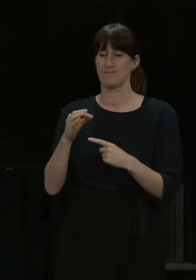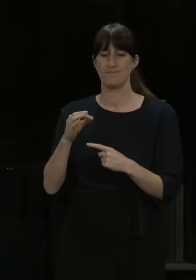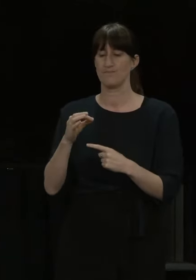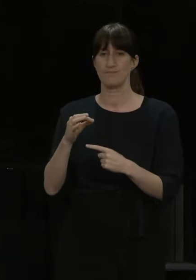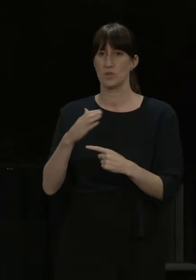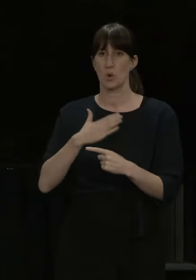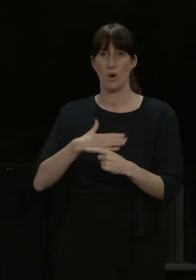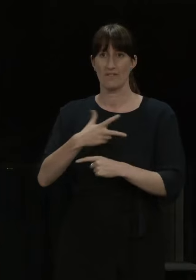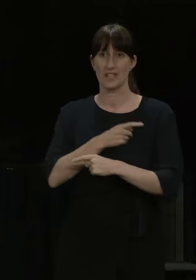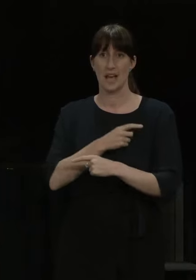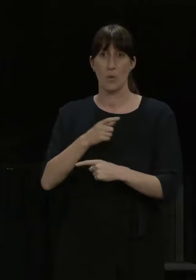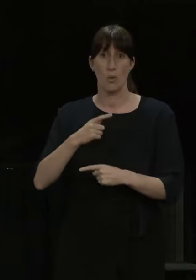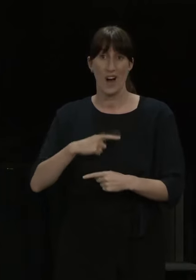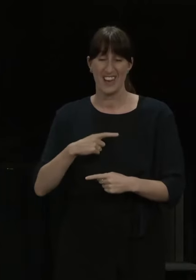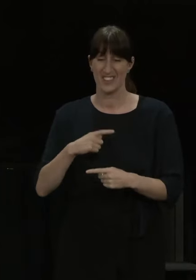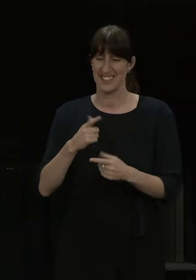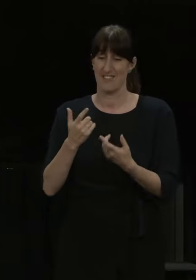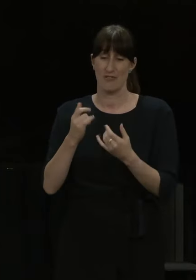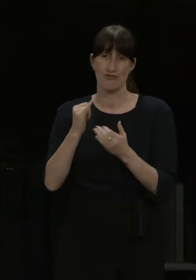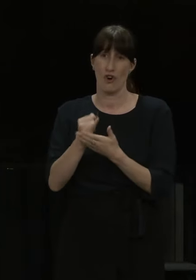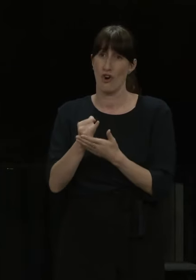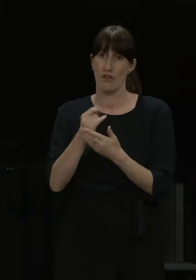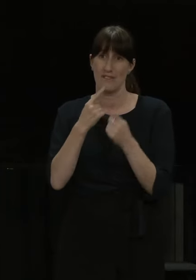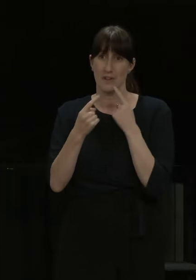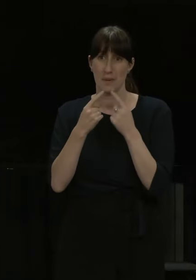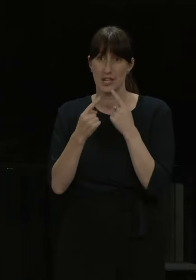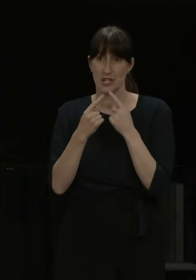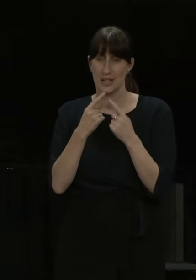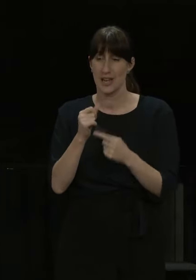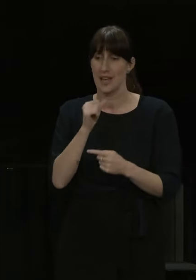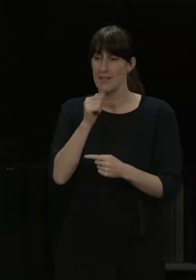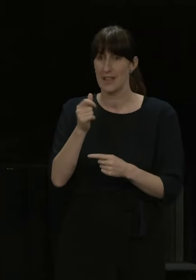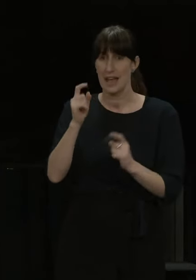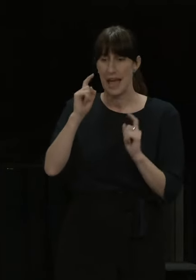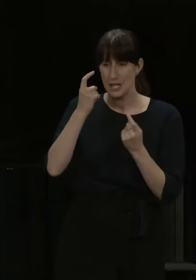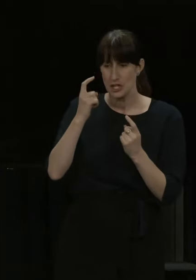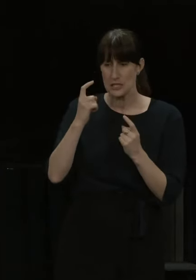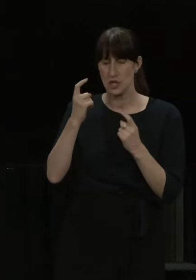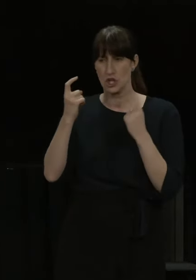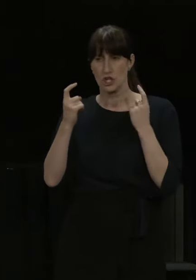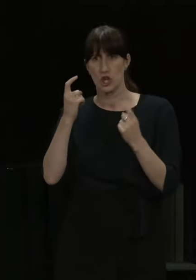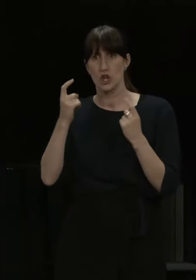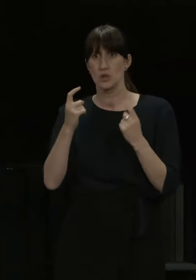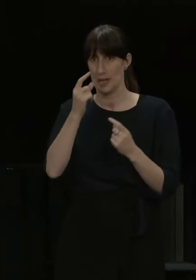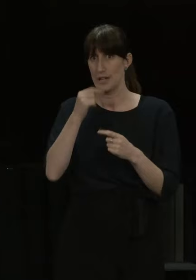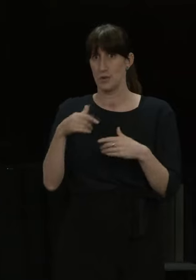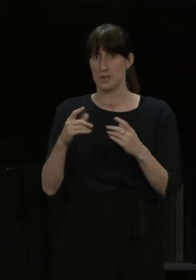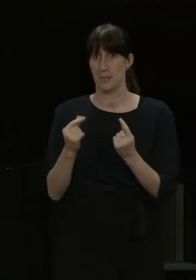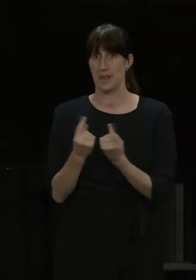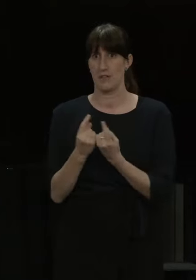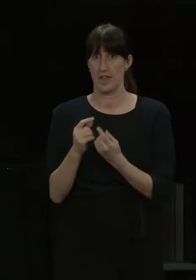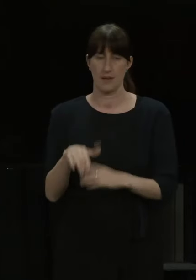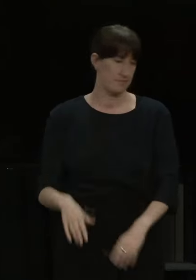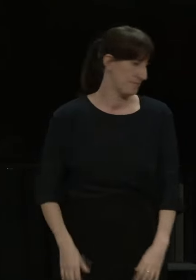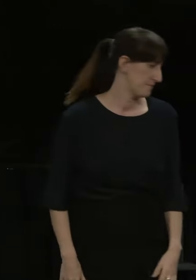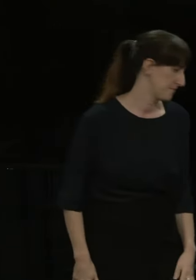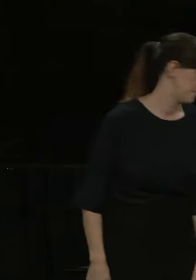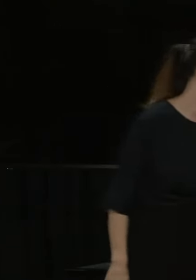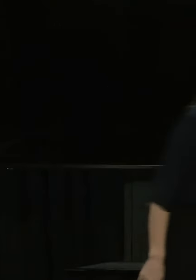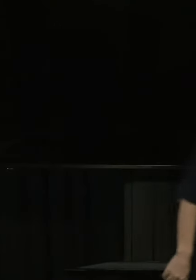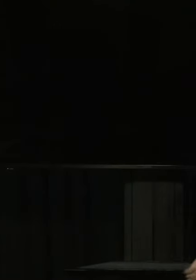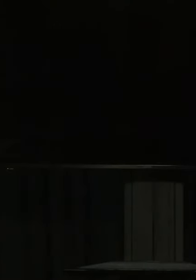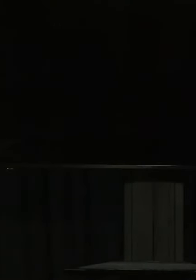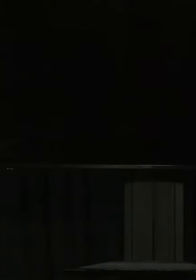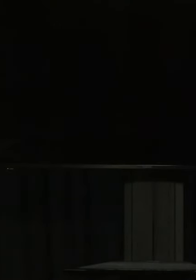misinformation and everybody who's in that anxious concerned category can do something about that. While we're talking about Northland, the